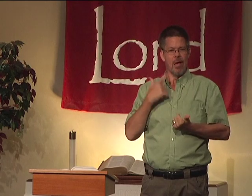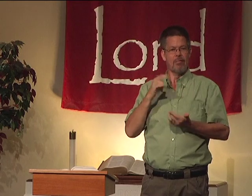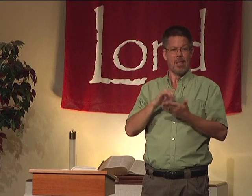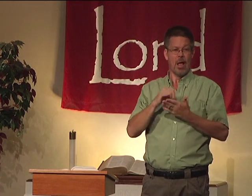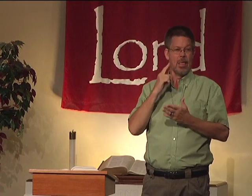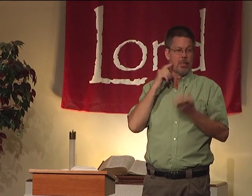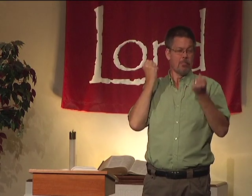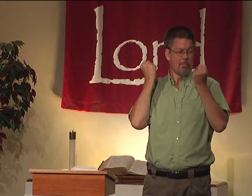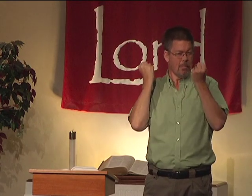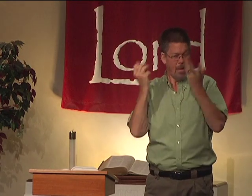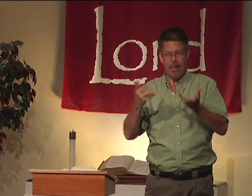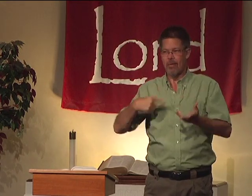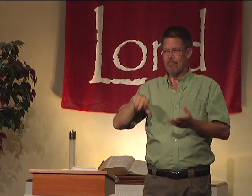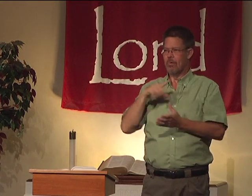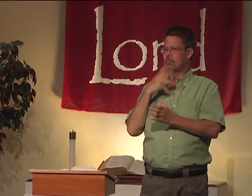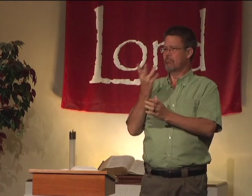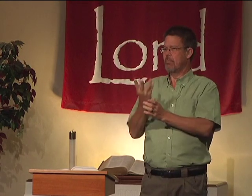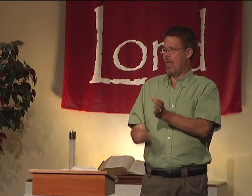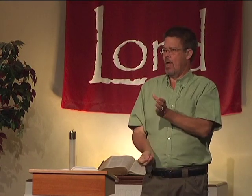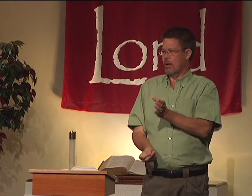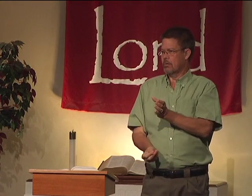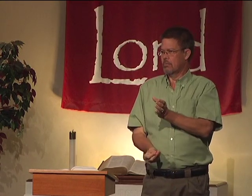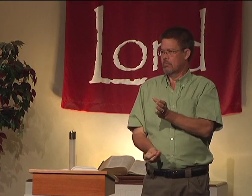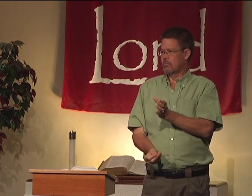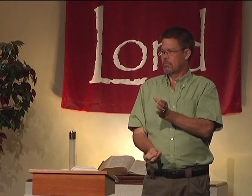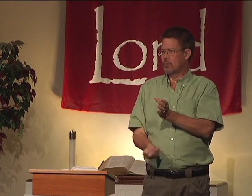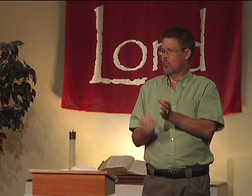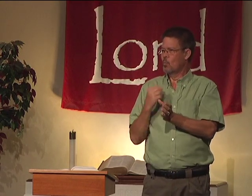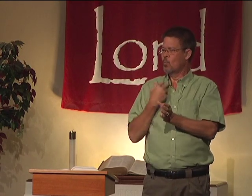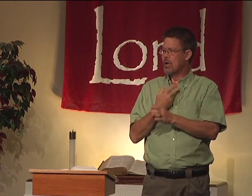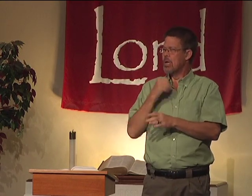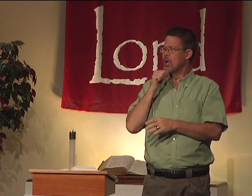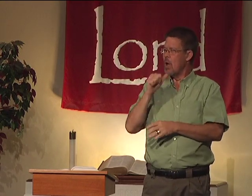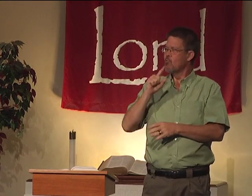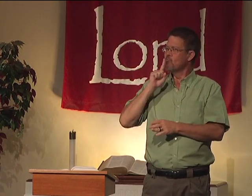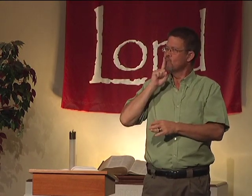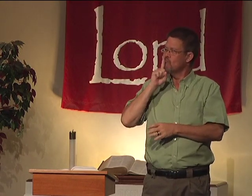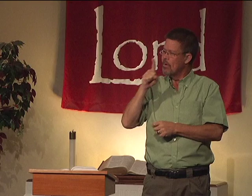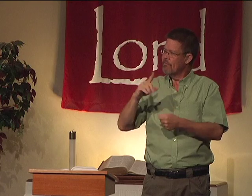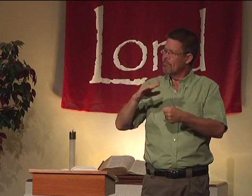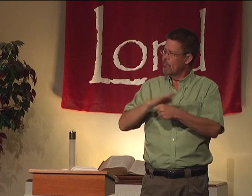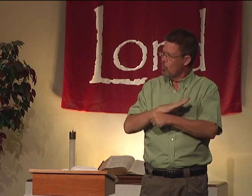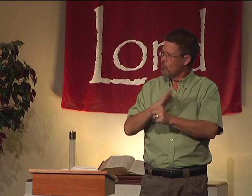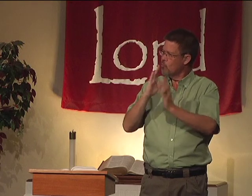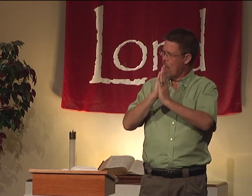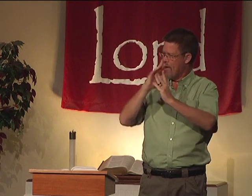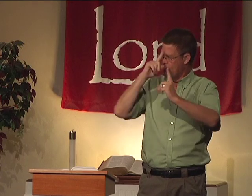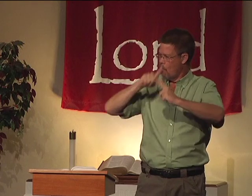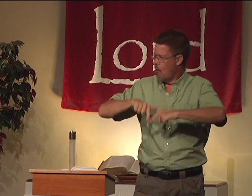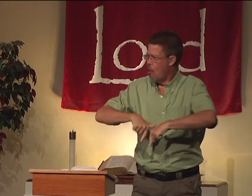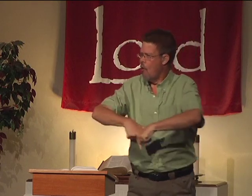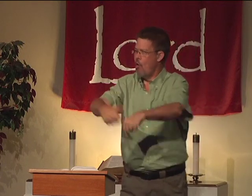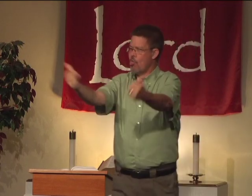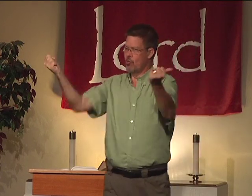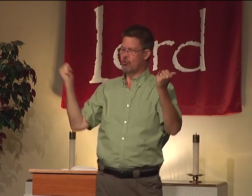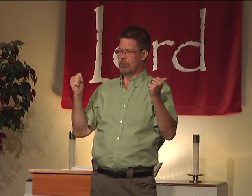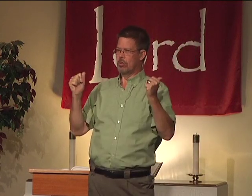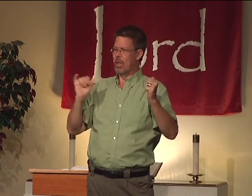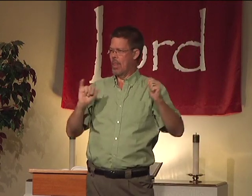prayer life, too. I think many of us lack that part. We are not really fully in prayer